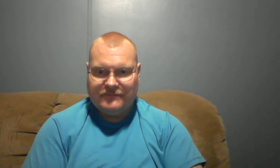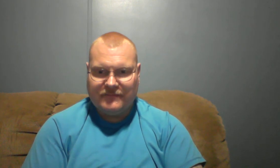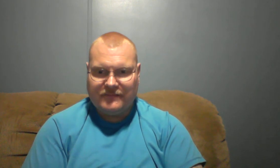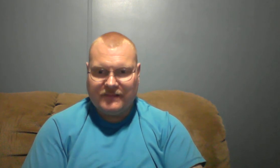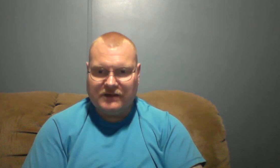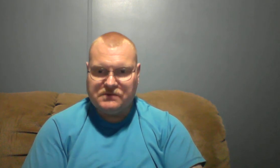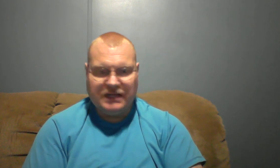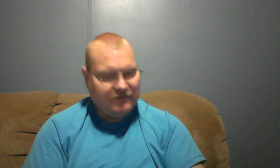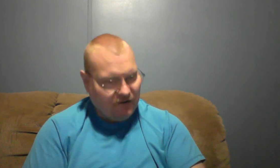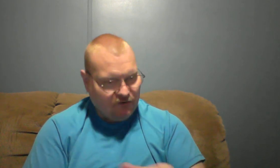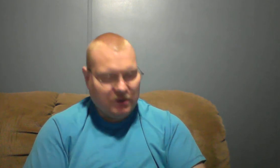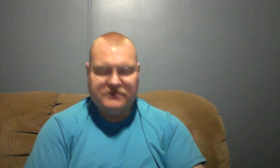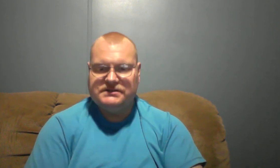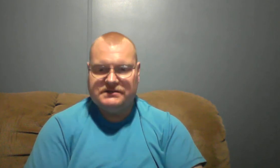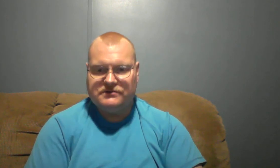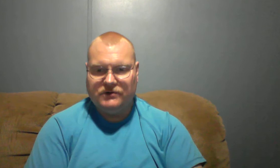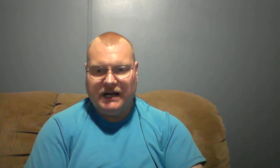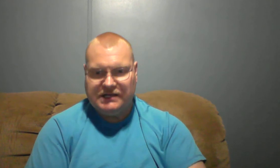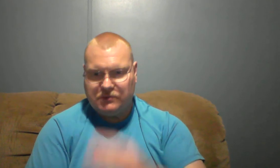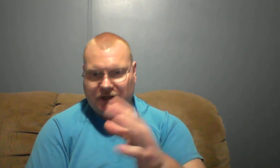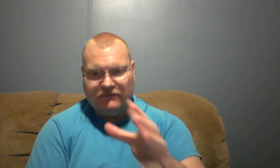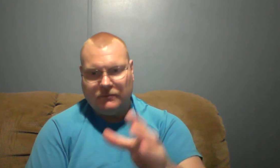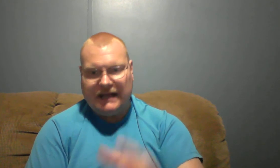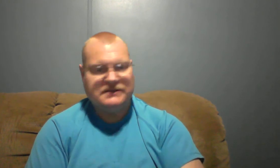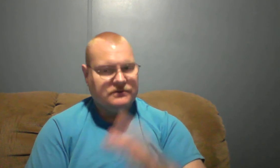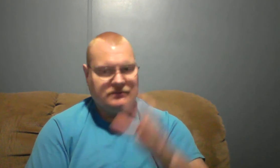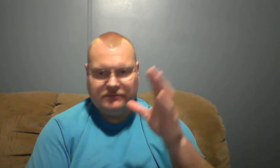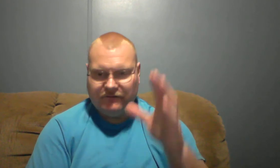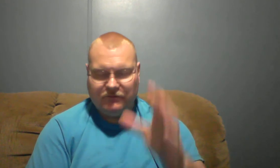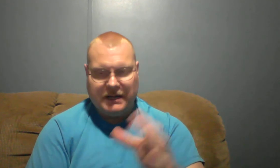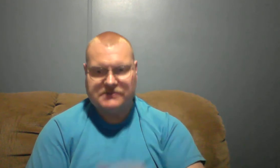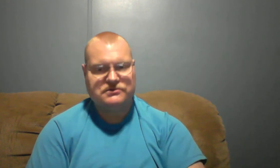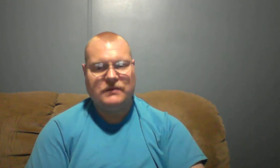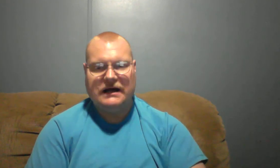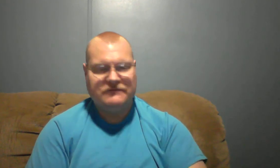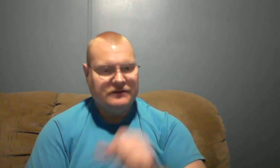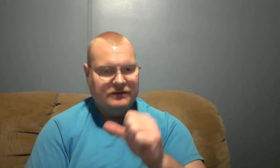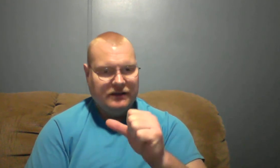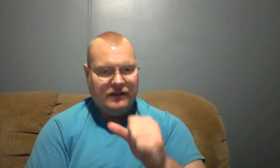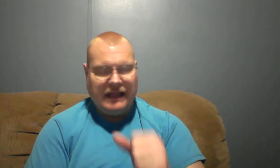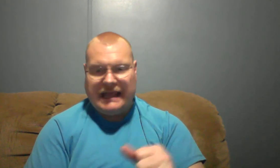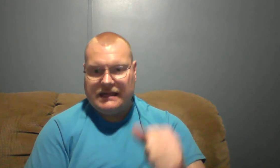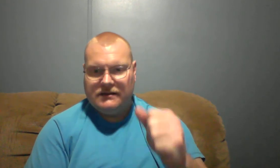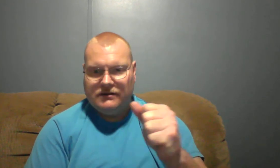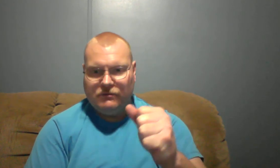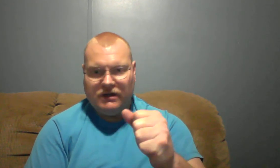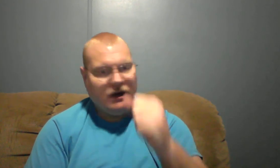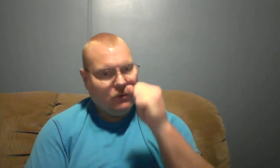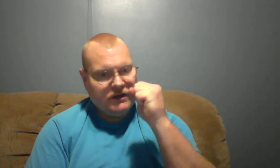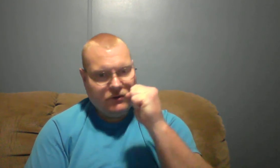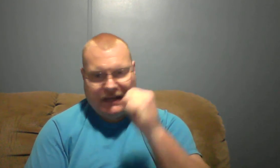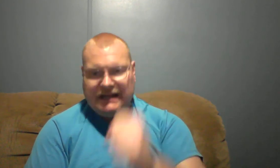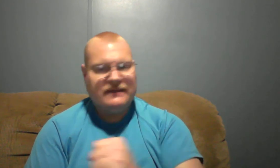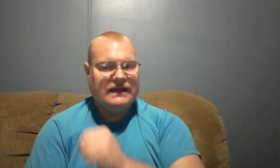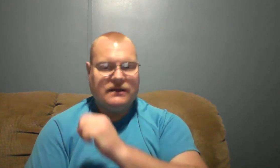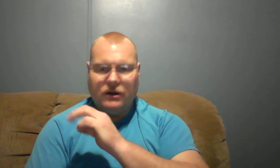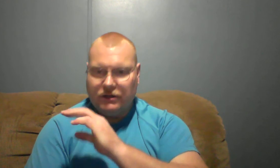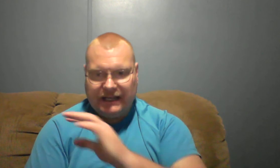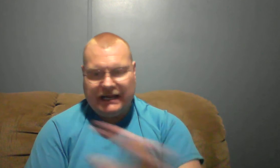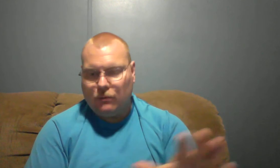because we love all our brothers sisters in Christ we love our pastor we love our pastor's wife and would not want to do anything to hurt any one